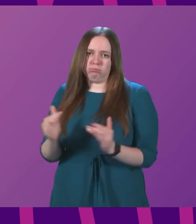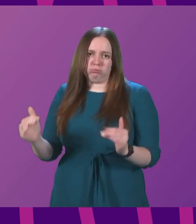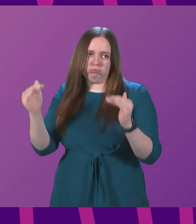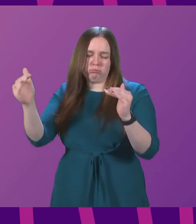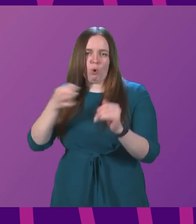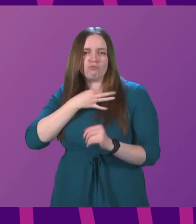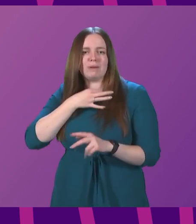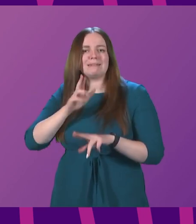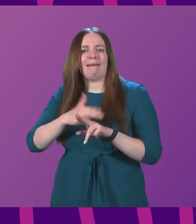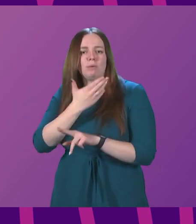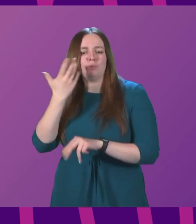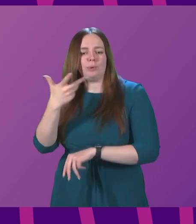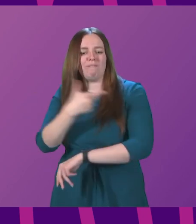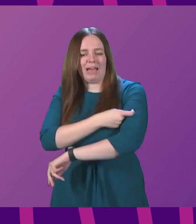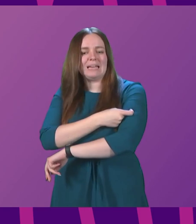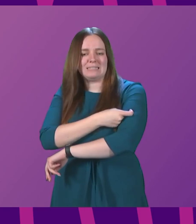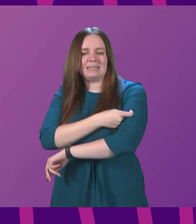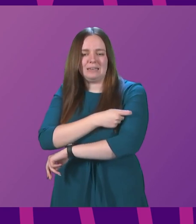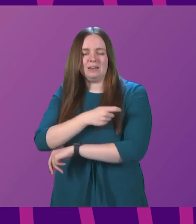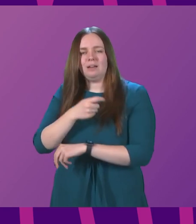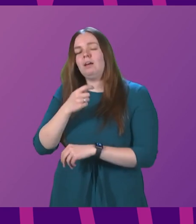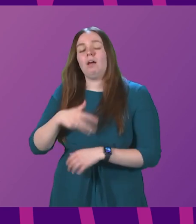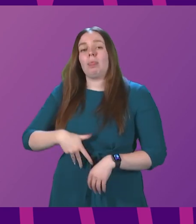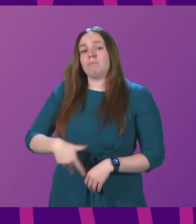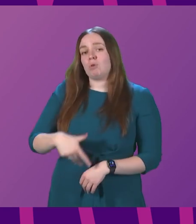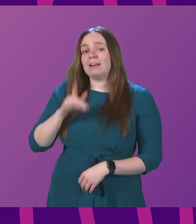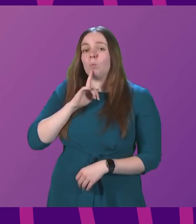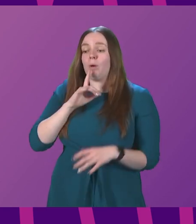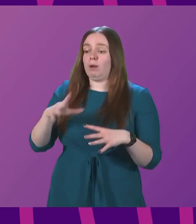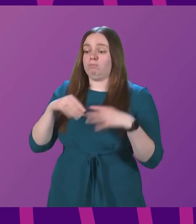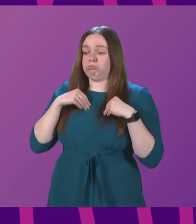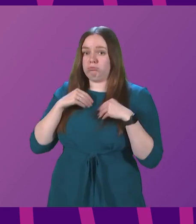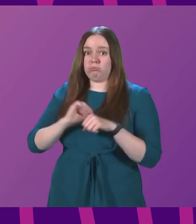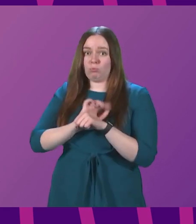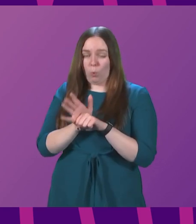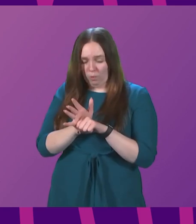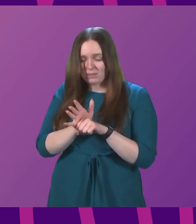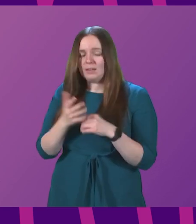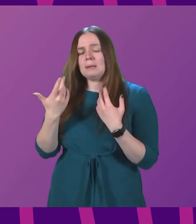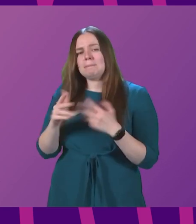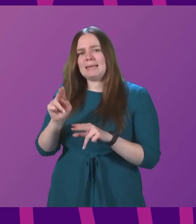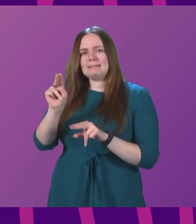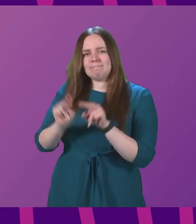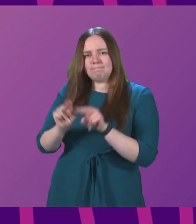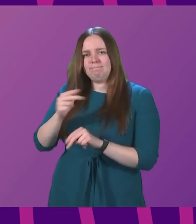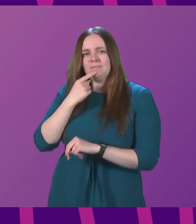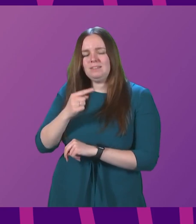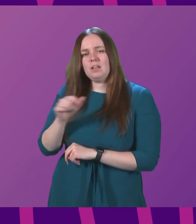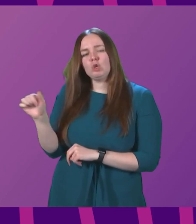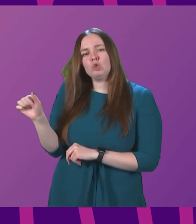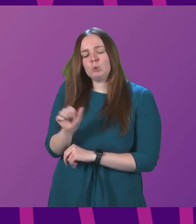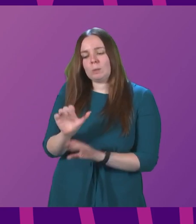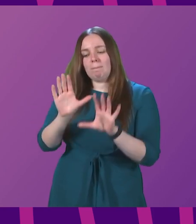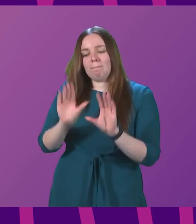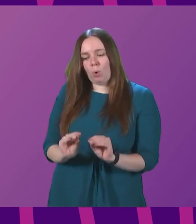there is no vaccination and pregnant women get COVID. The judgment was made that there should be a pause